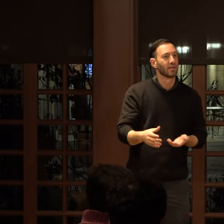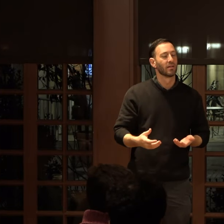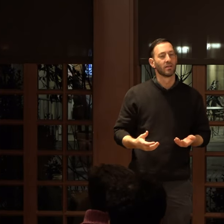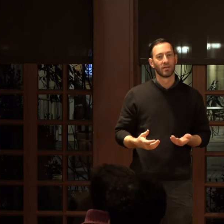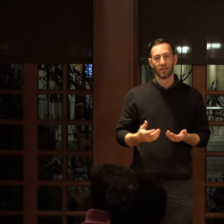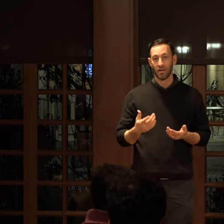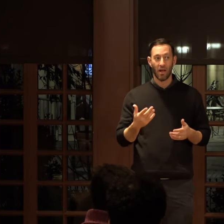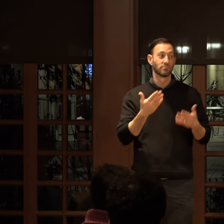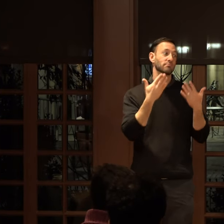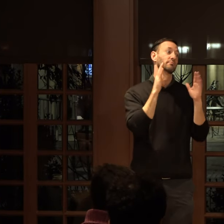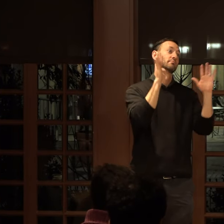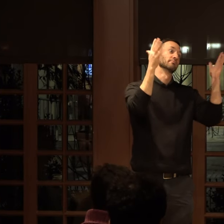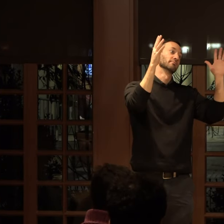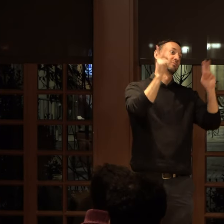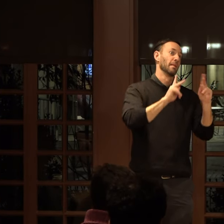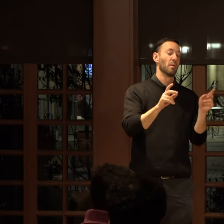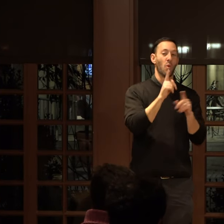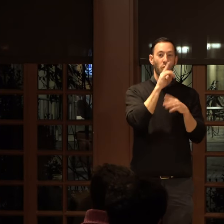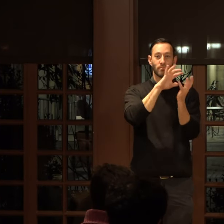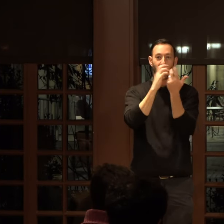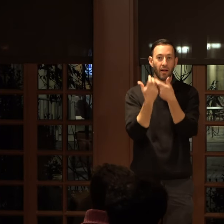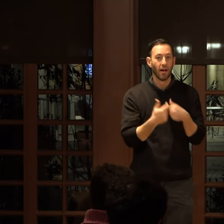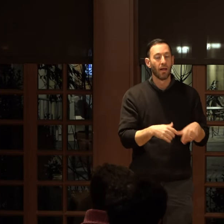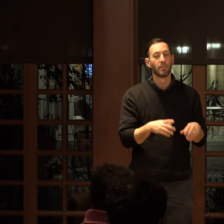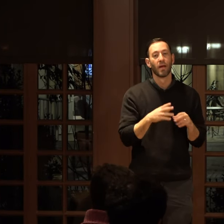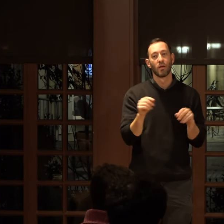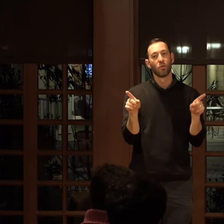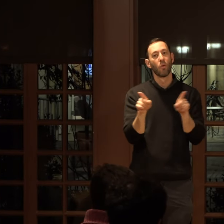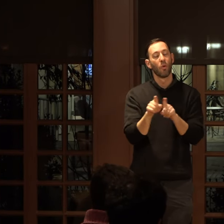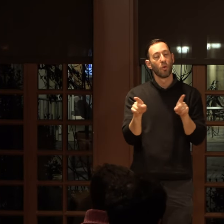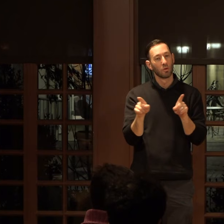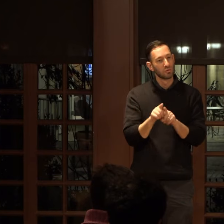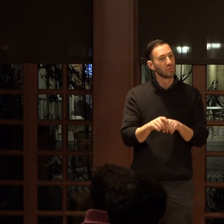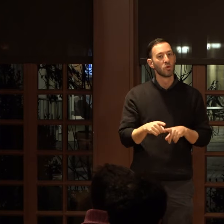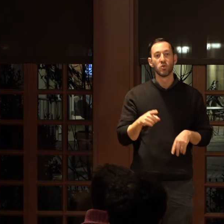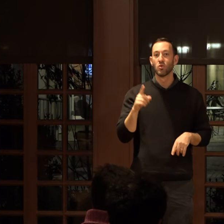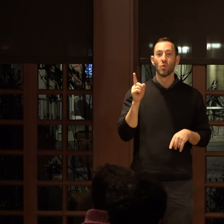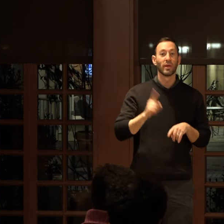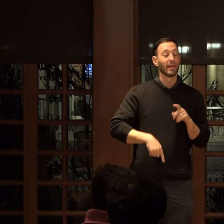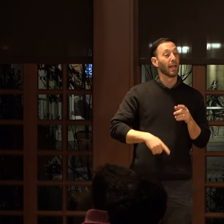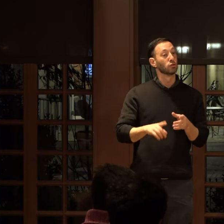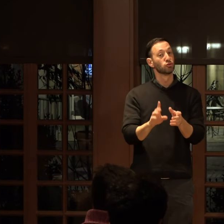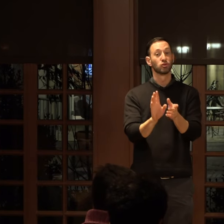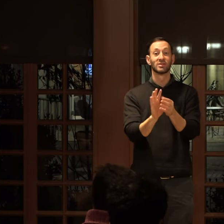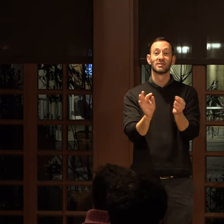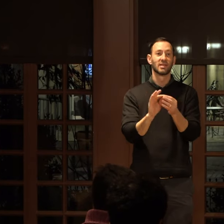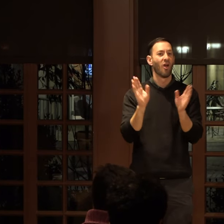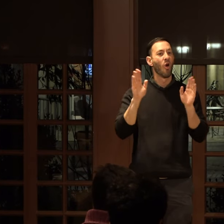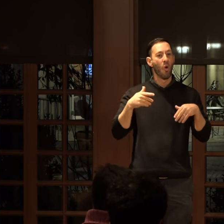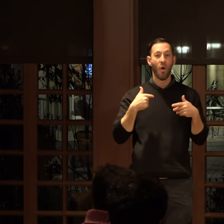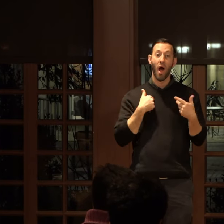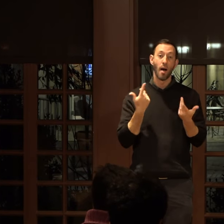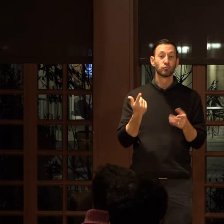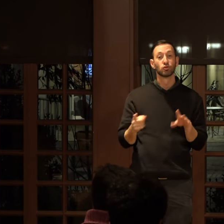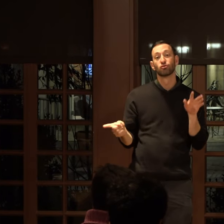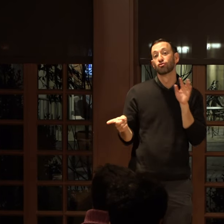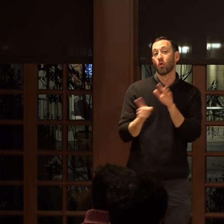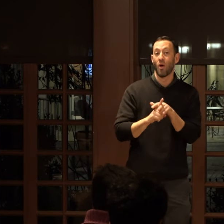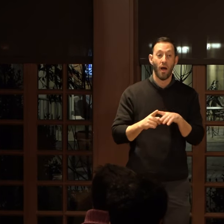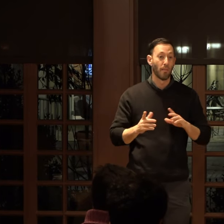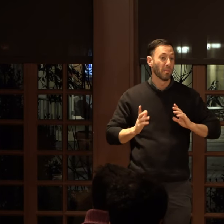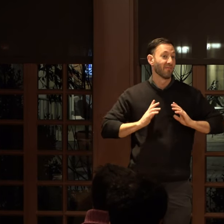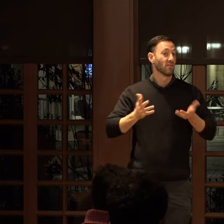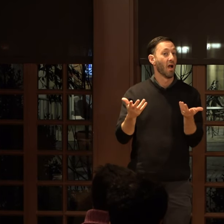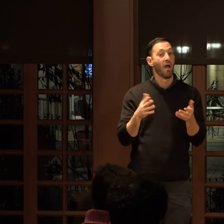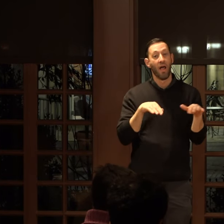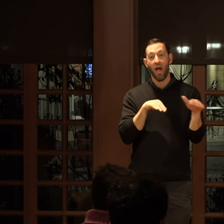you know, praise be the folks who made it happen and also you can't just say I'm just gonna roll up and it's gonna be fine and